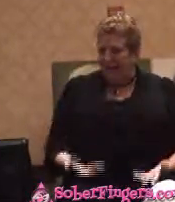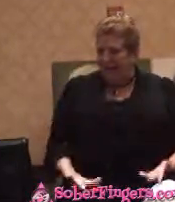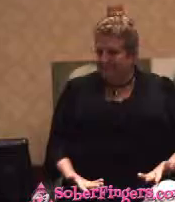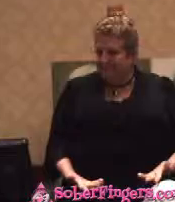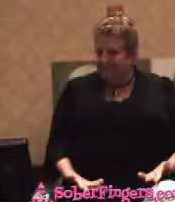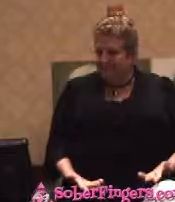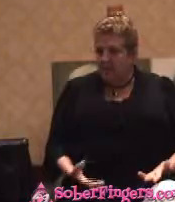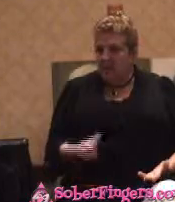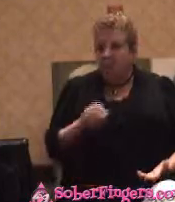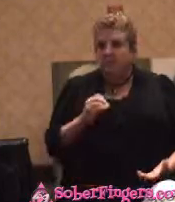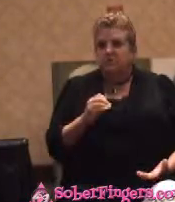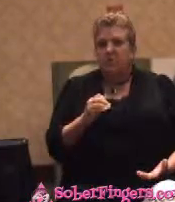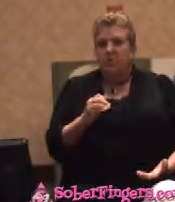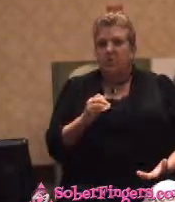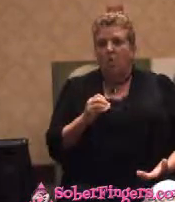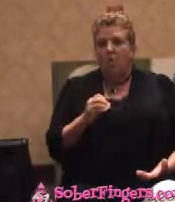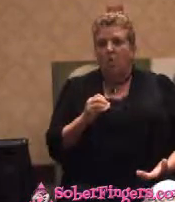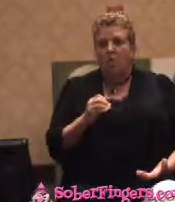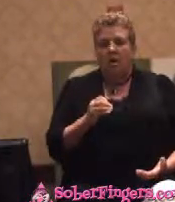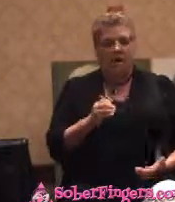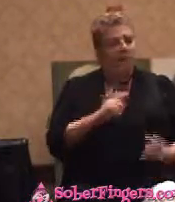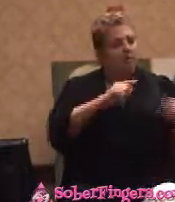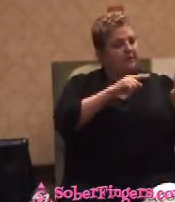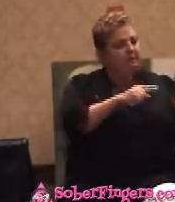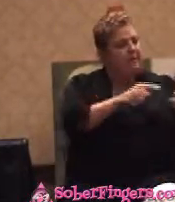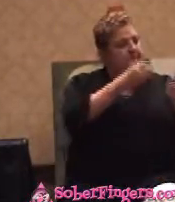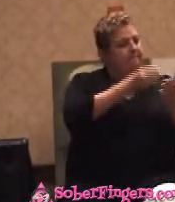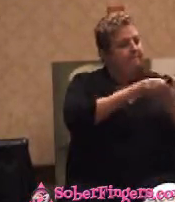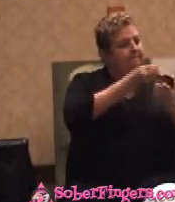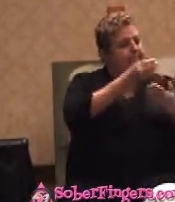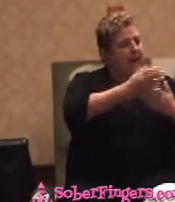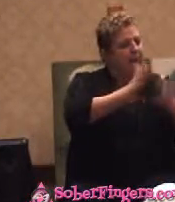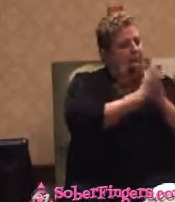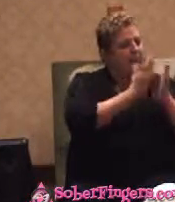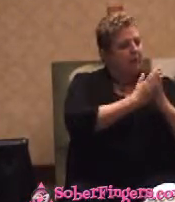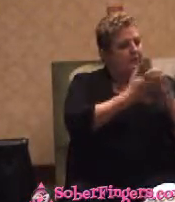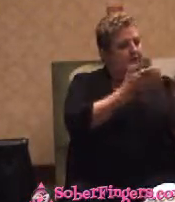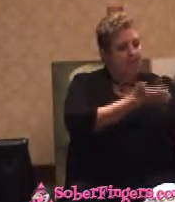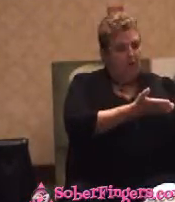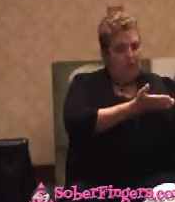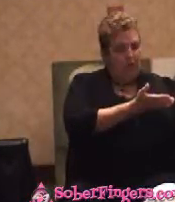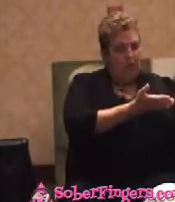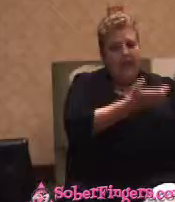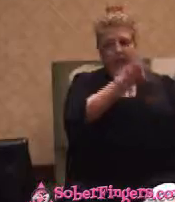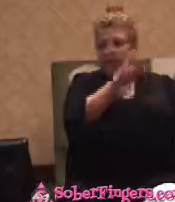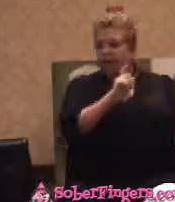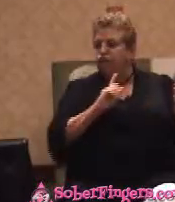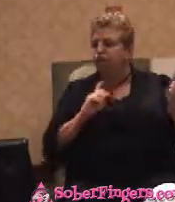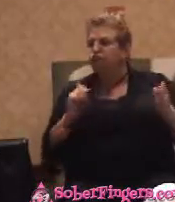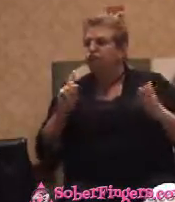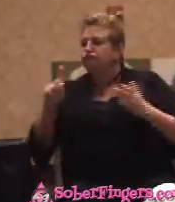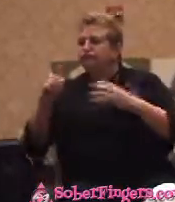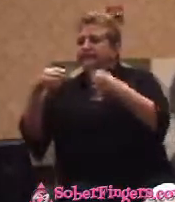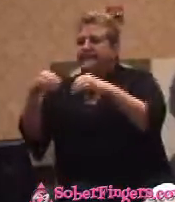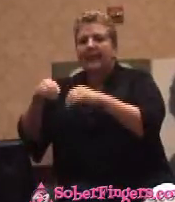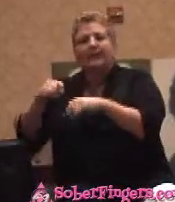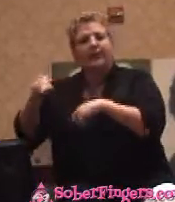buy my books on this counter and walk over here and sell them with this one. And it's your cash. And I was fixed for a few days, you know. And